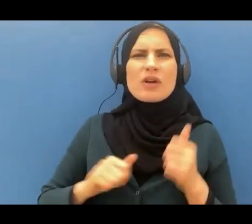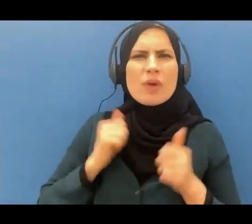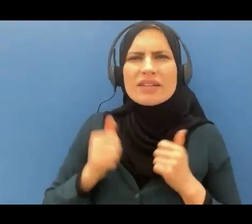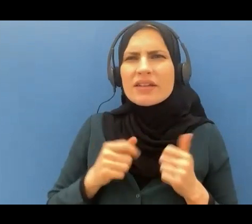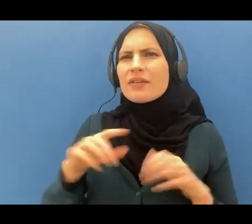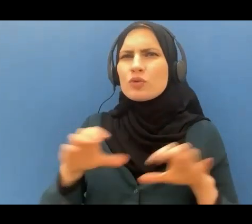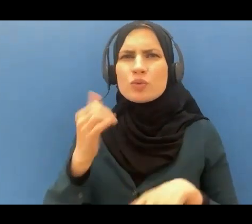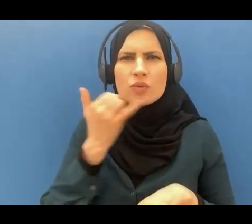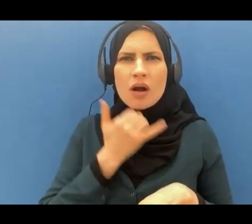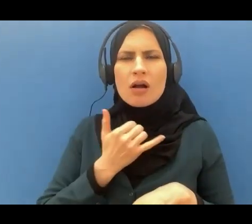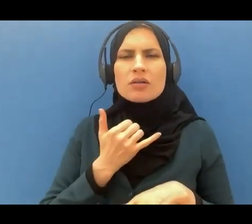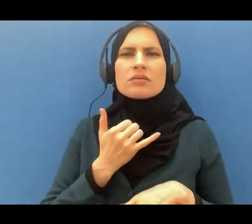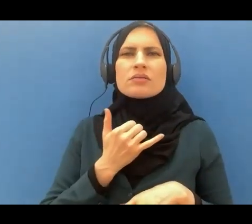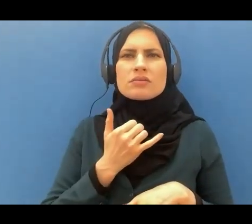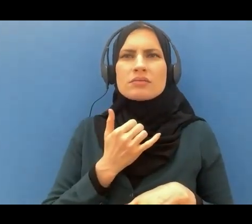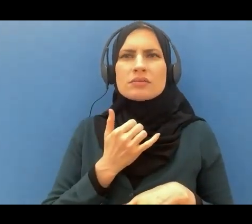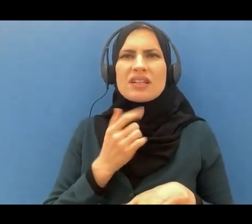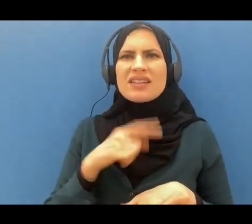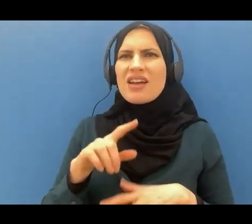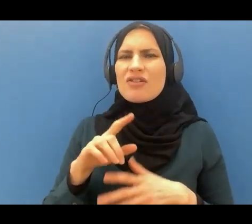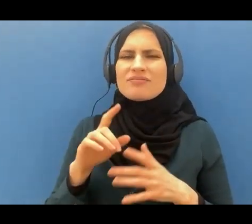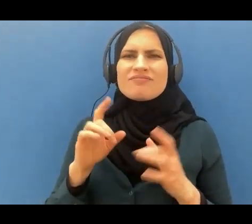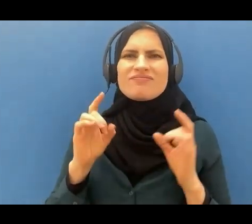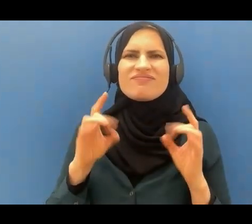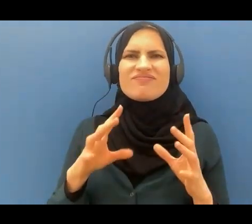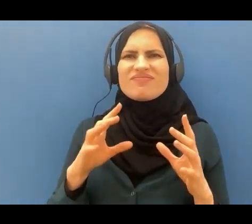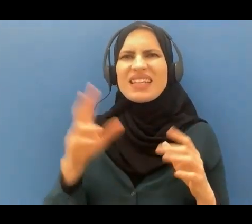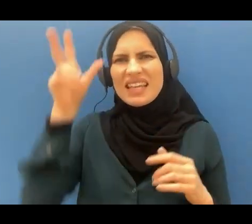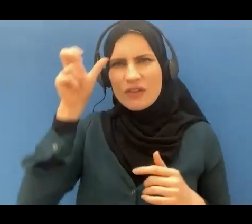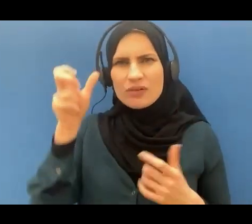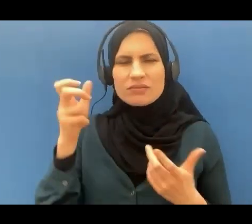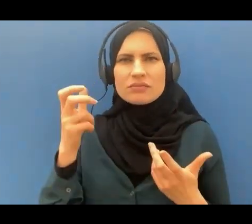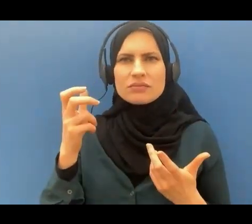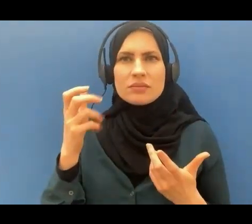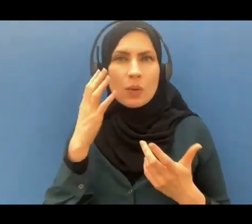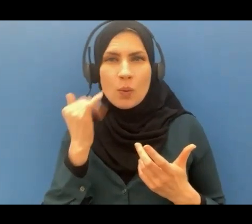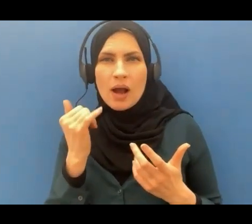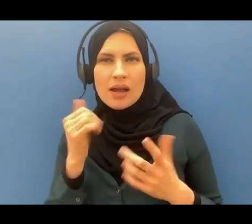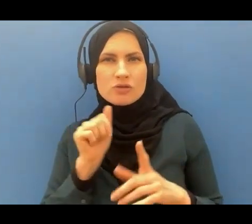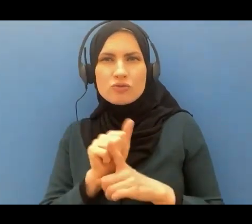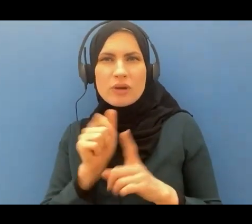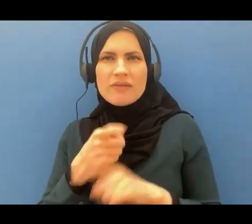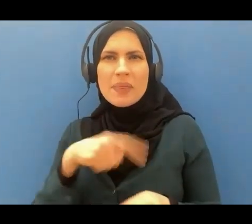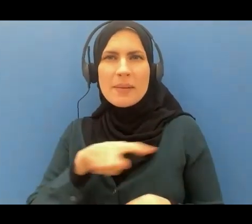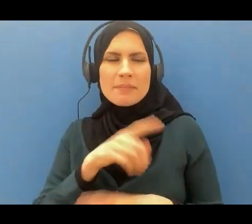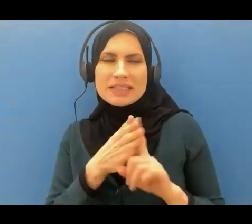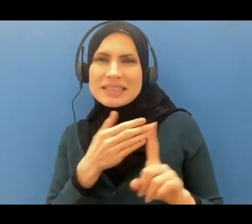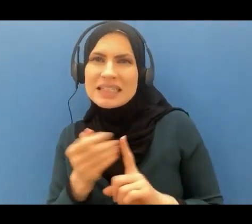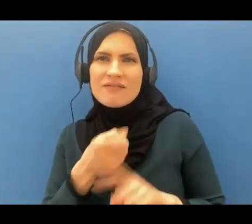and the corrupting elements of humans why should we be deceived by their display